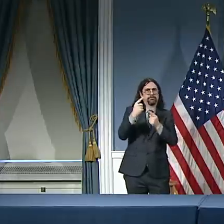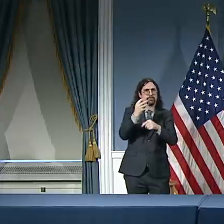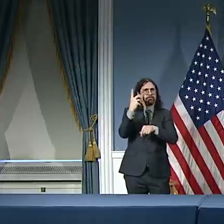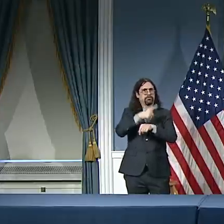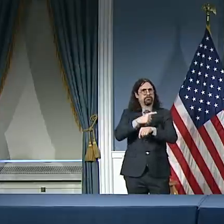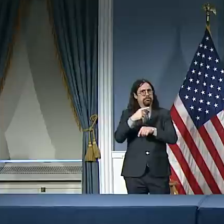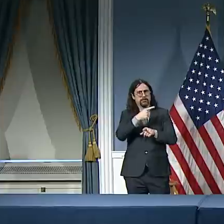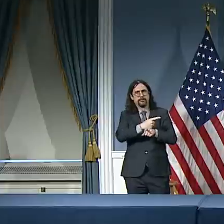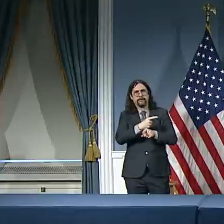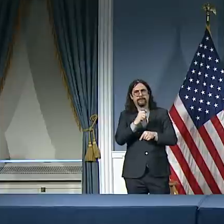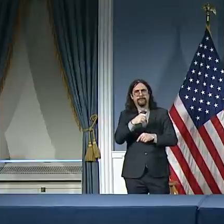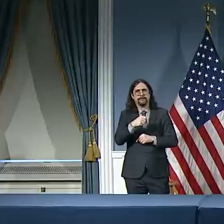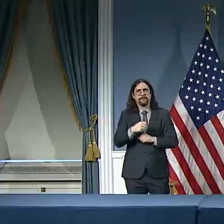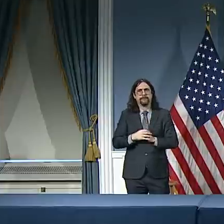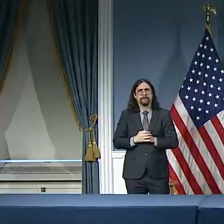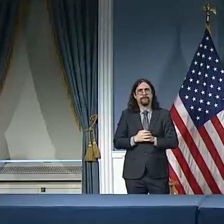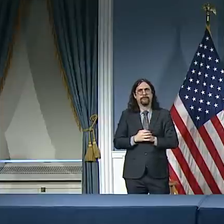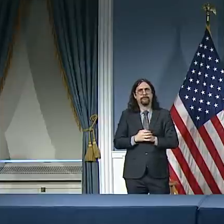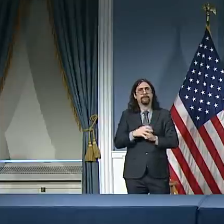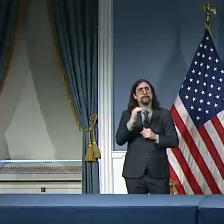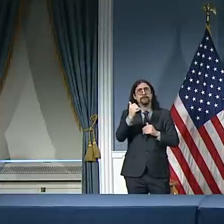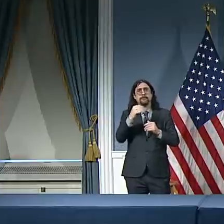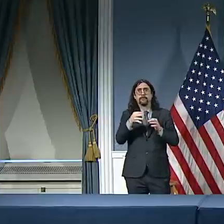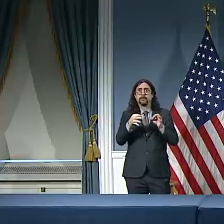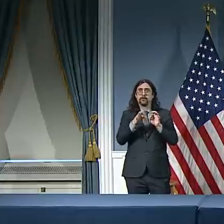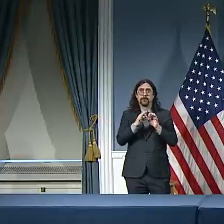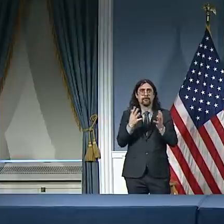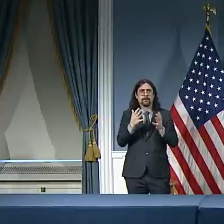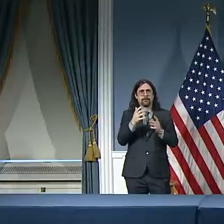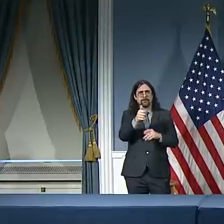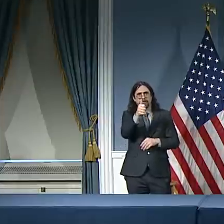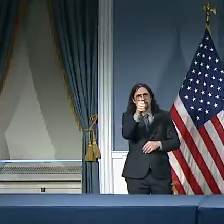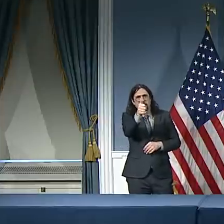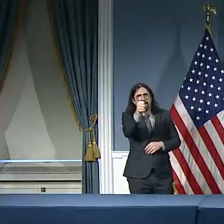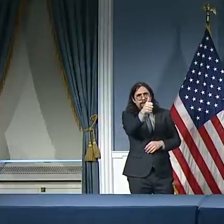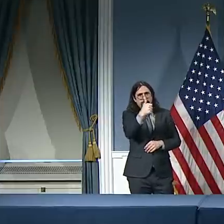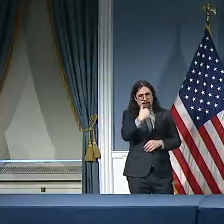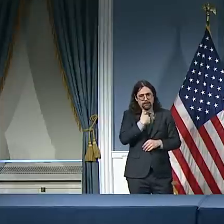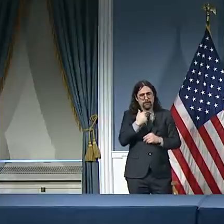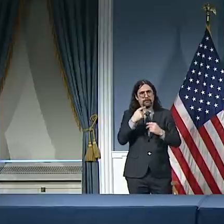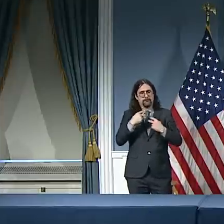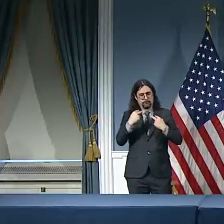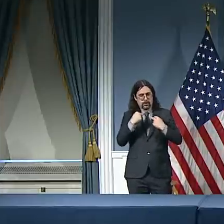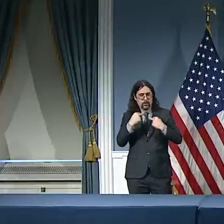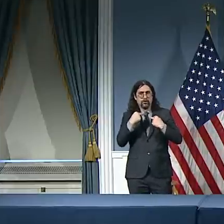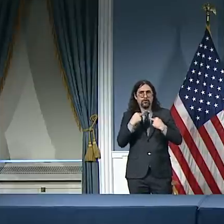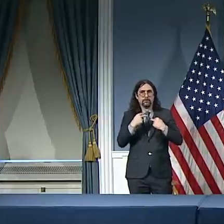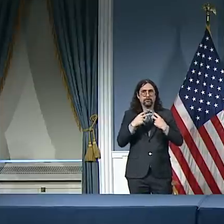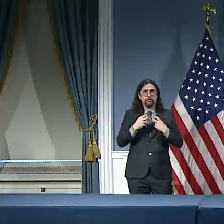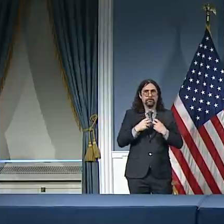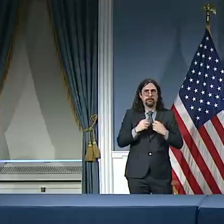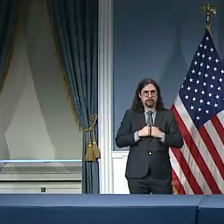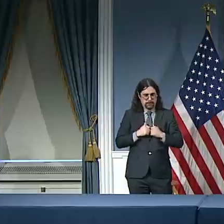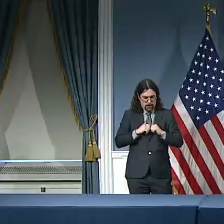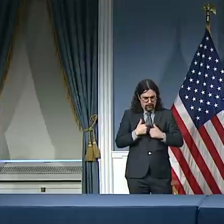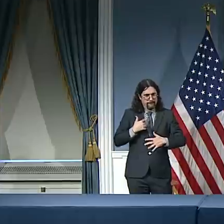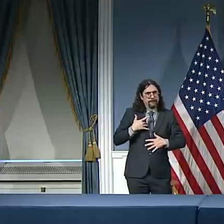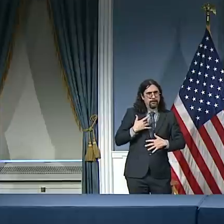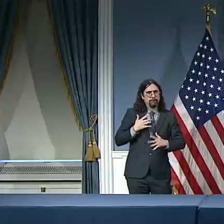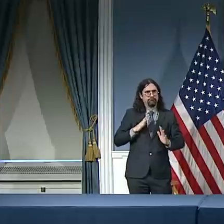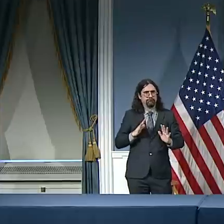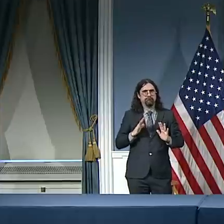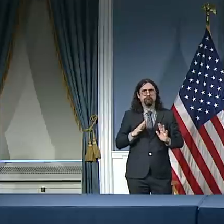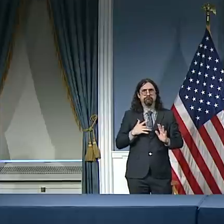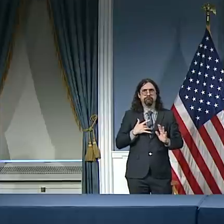-monitoring. And so what that means is we need New Yorkers to pay attention to symptoms they may be